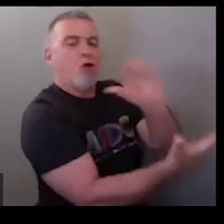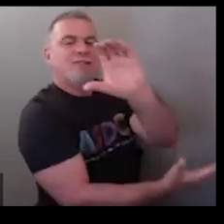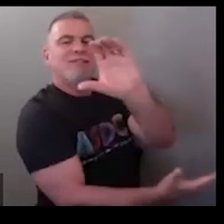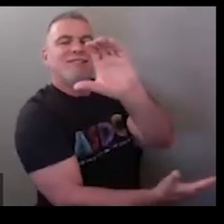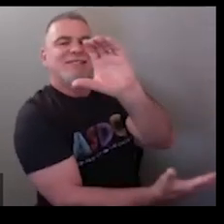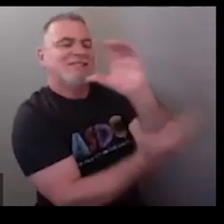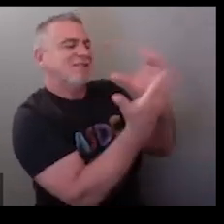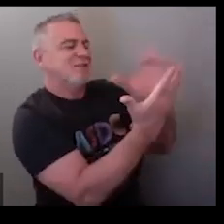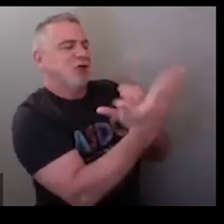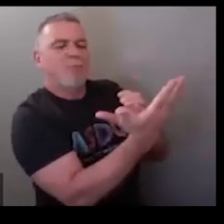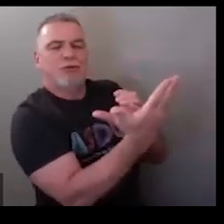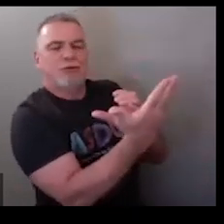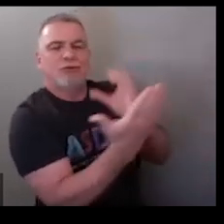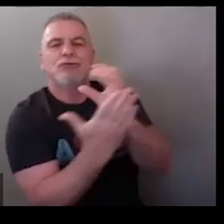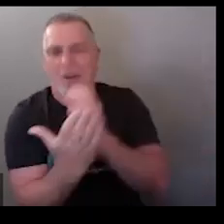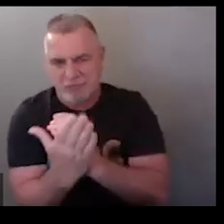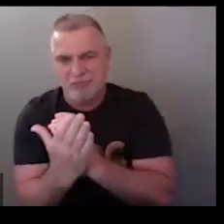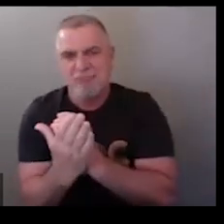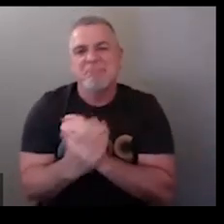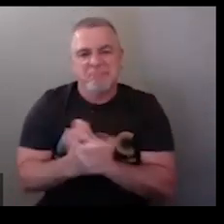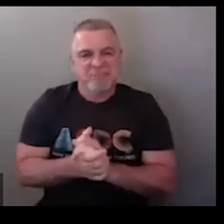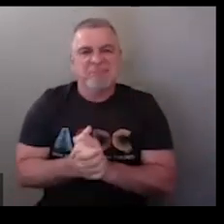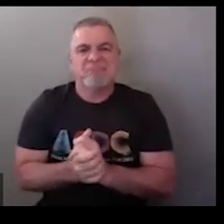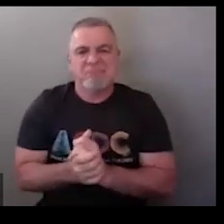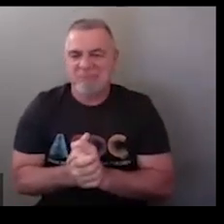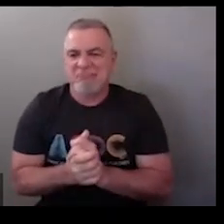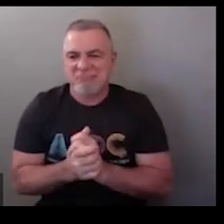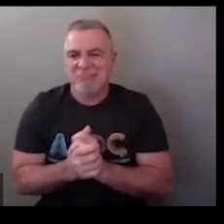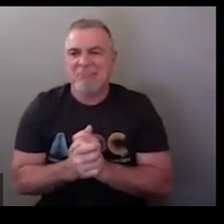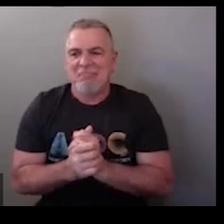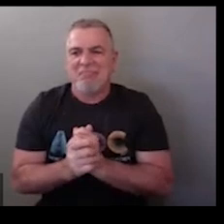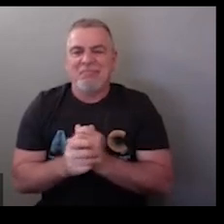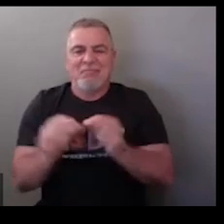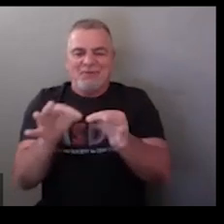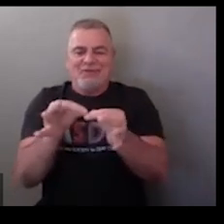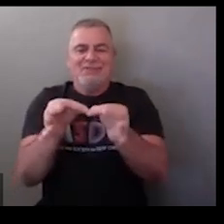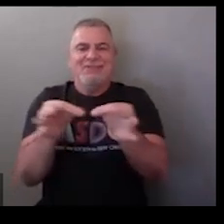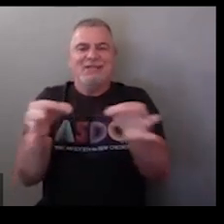maybe hope to make you see so either use a c hand shape okay going down the page